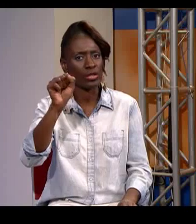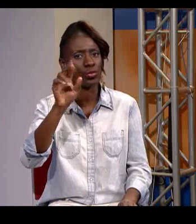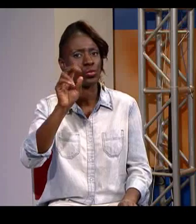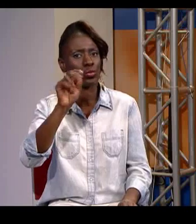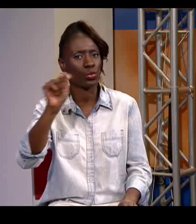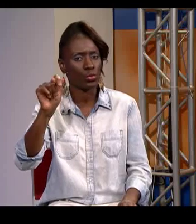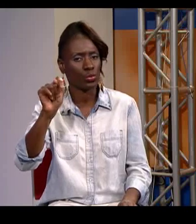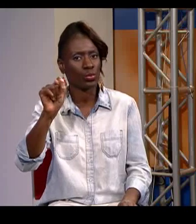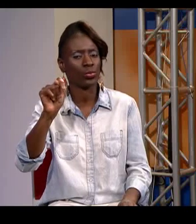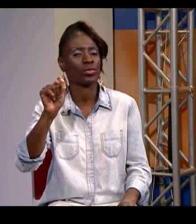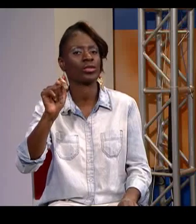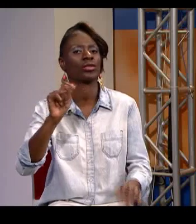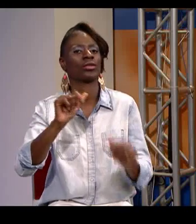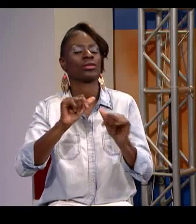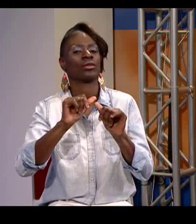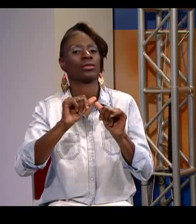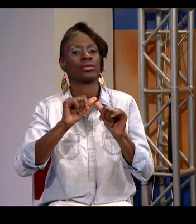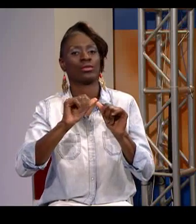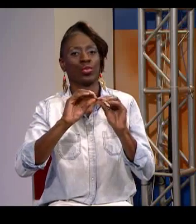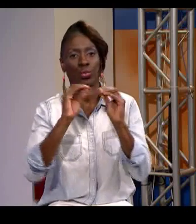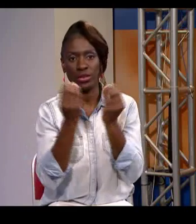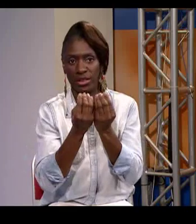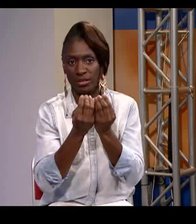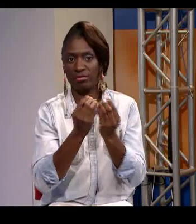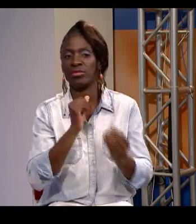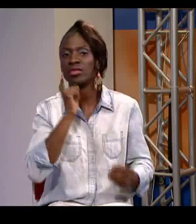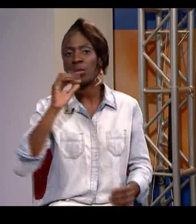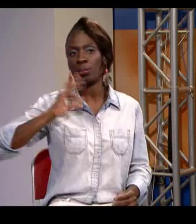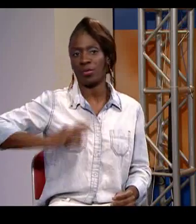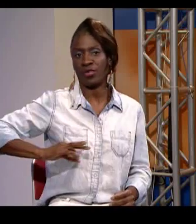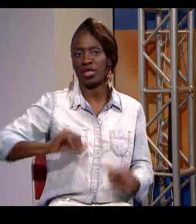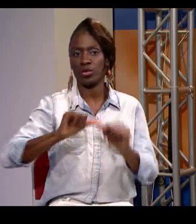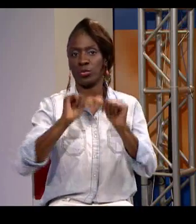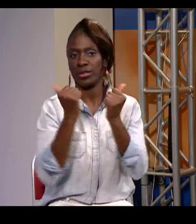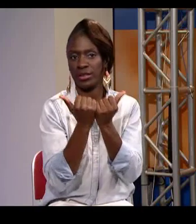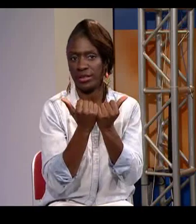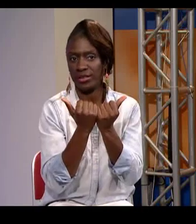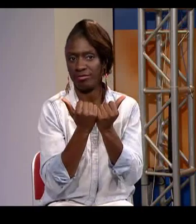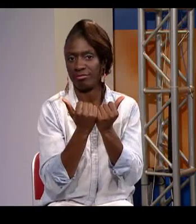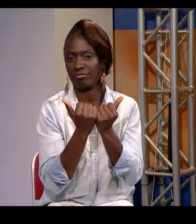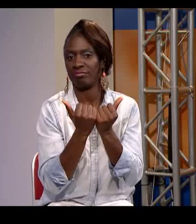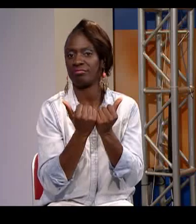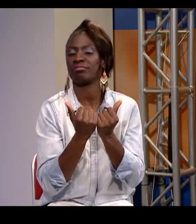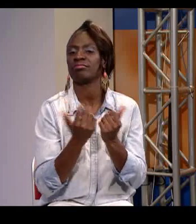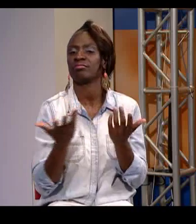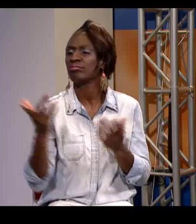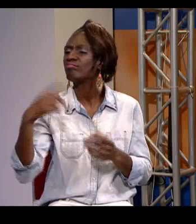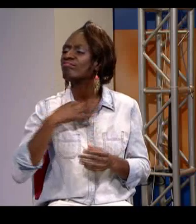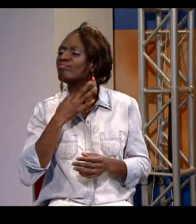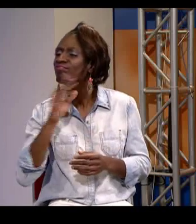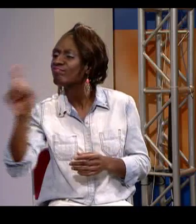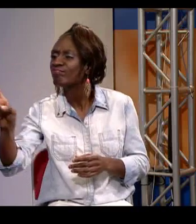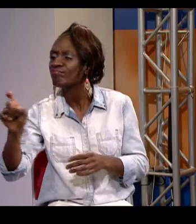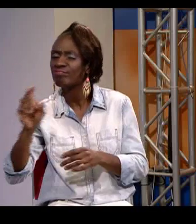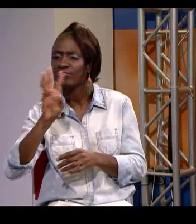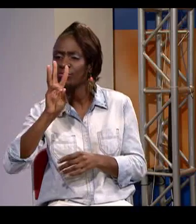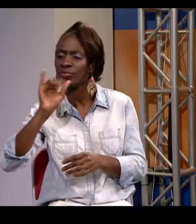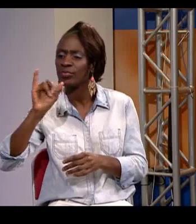And she works for a grassroots organization, which is WIDHH. It's a non-profit organization. And Janice, would you